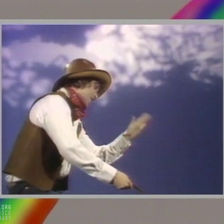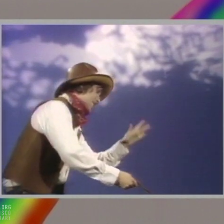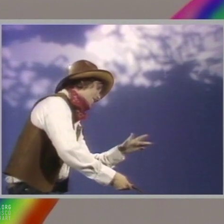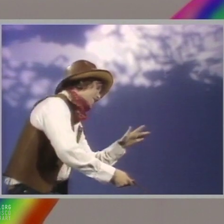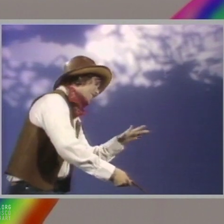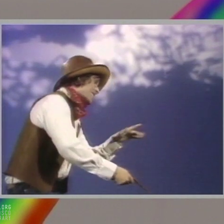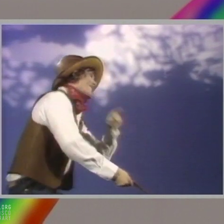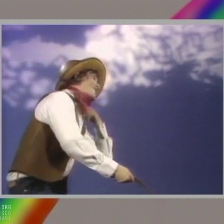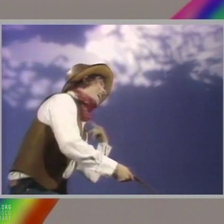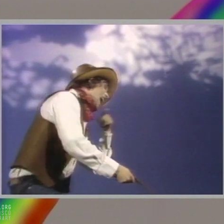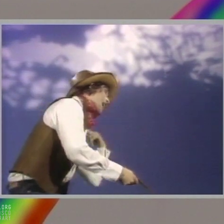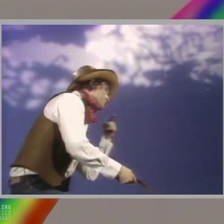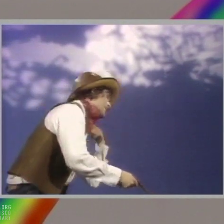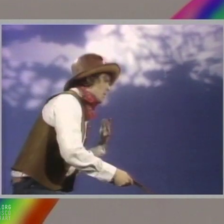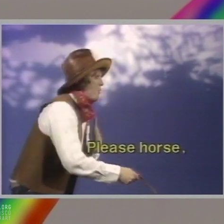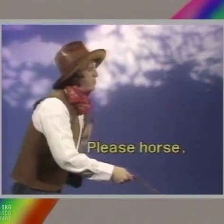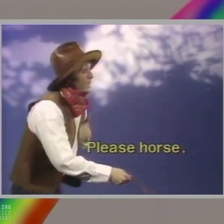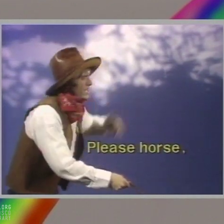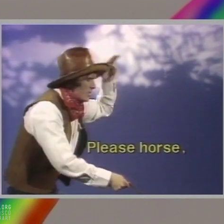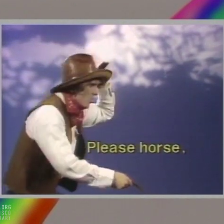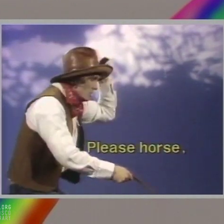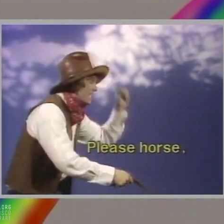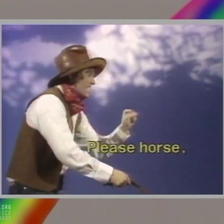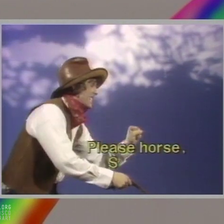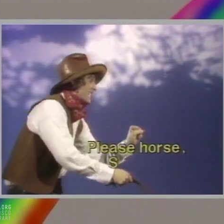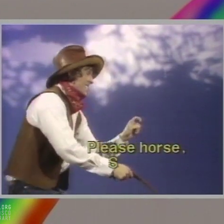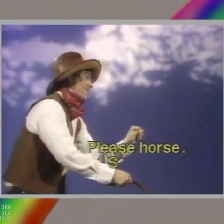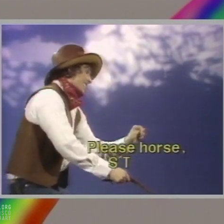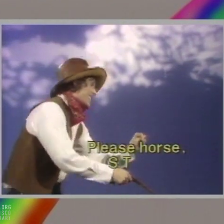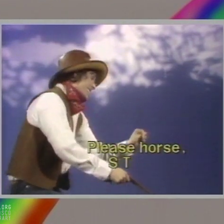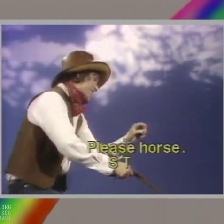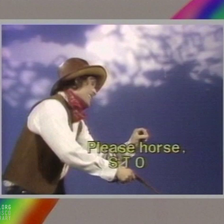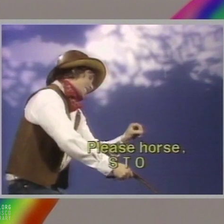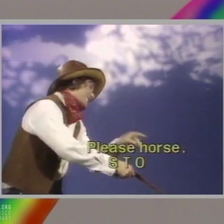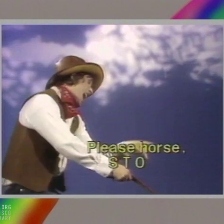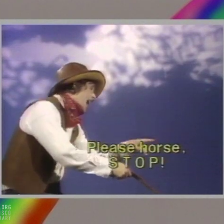Stop! Please, horse. Stop!